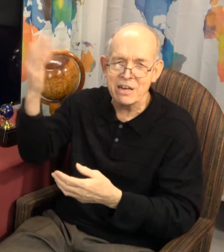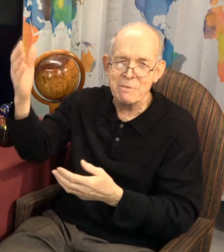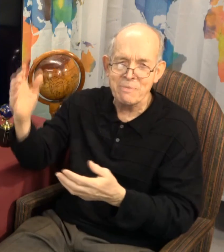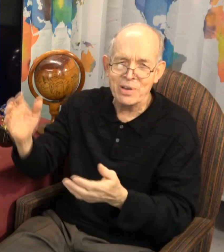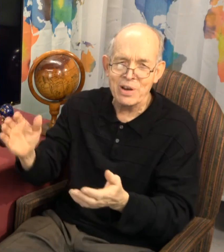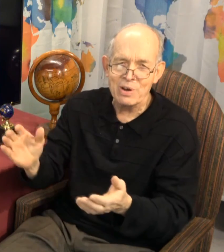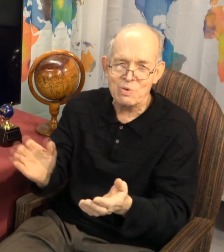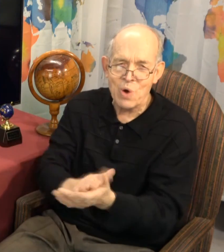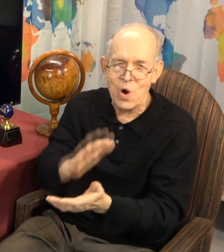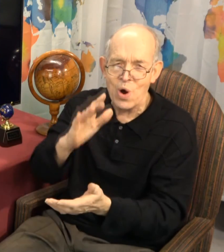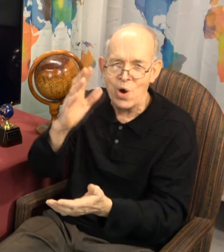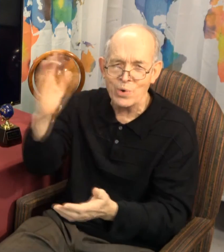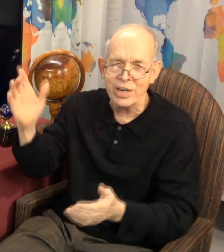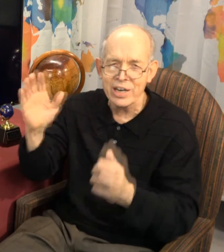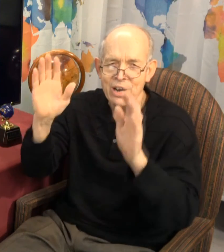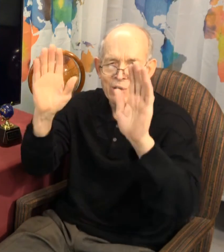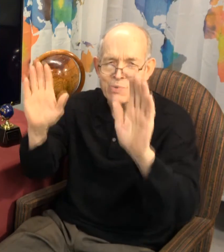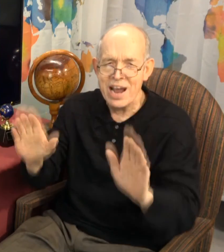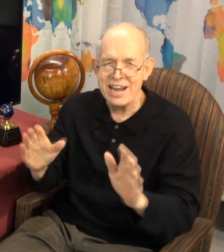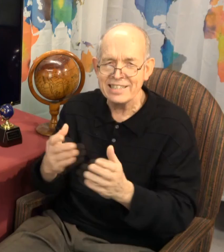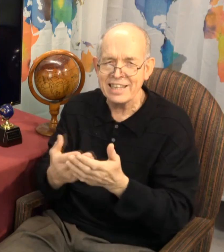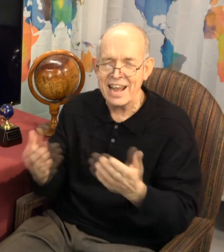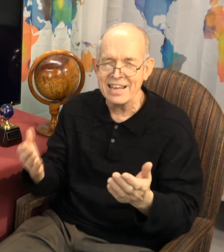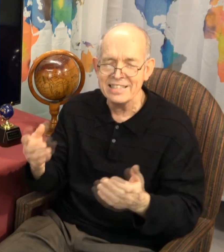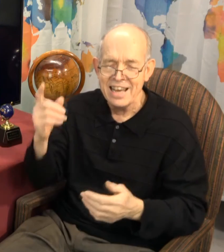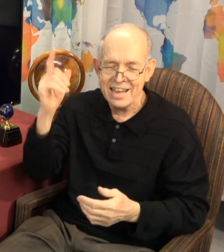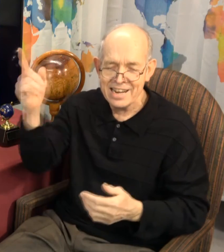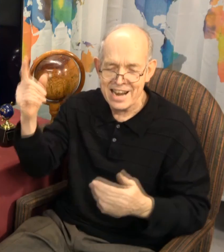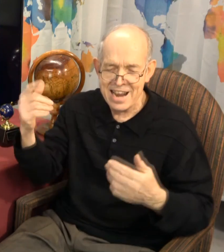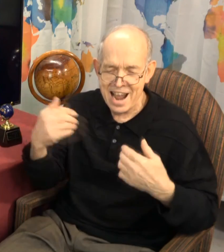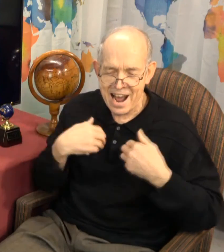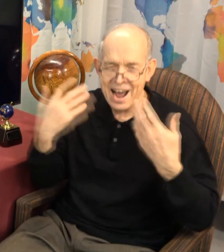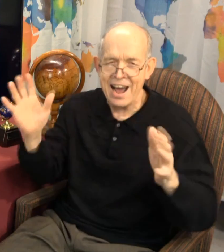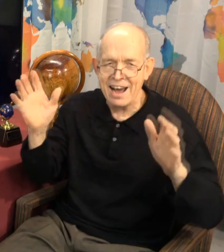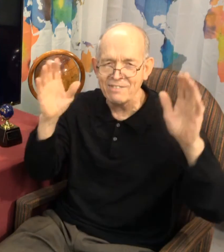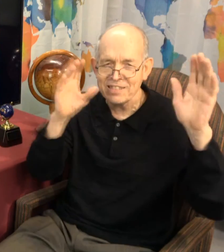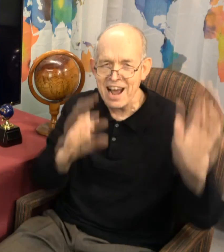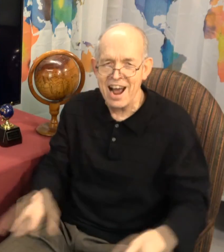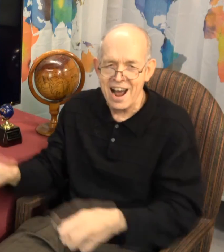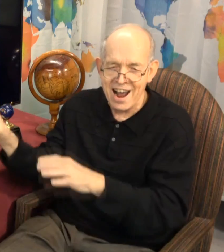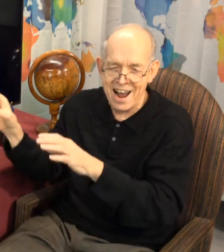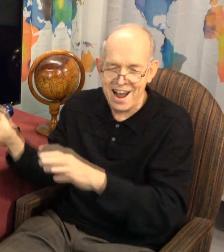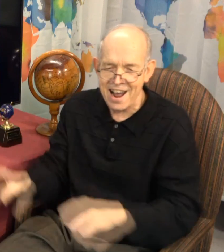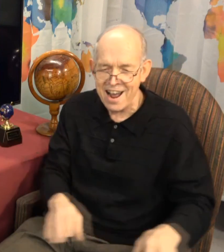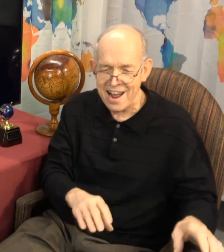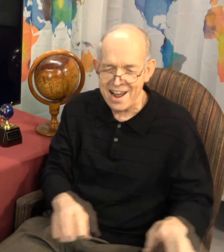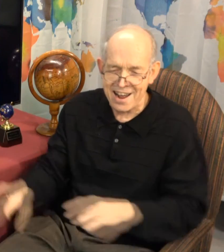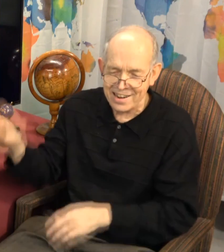him the glory, great things he have done. Amen. Amen. Amen. Amen.